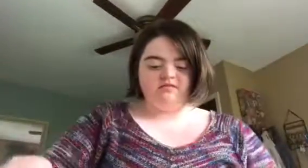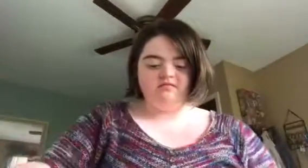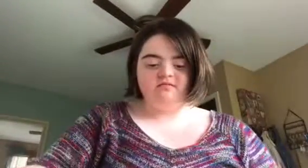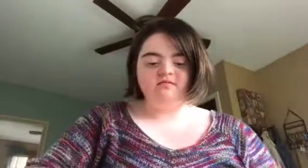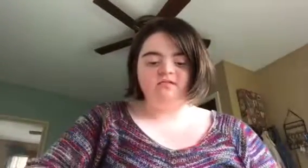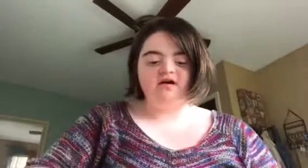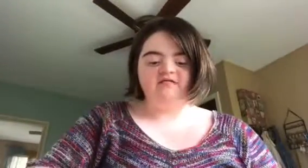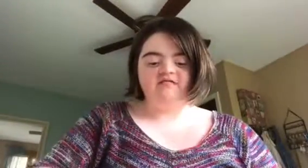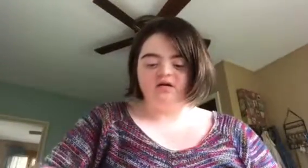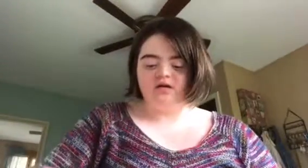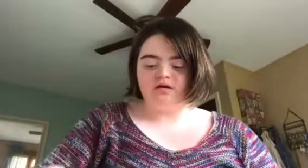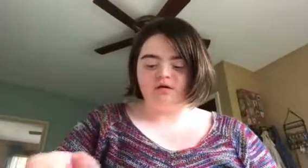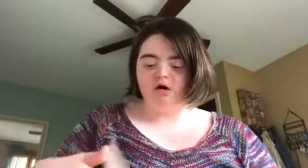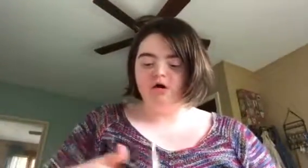Drive like a car.